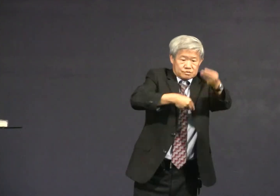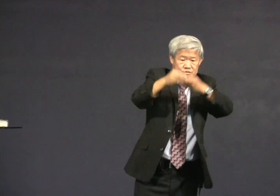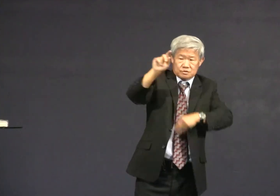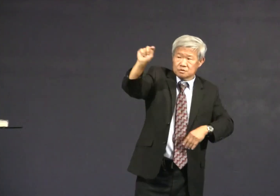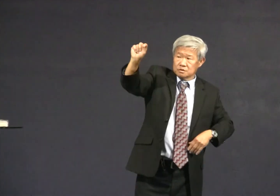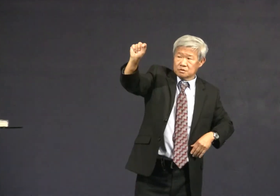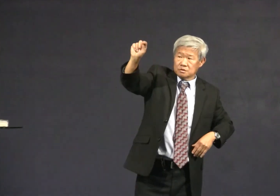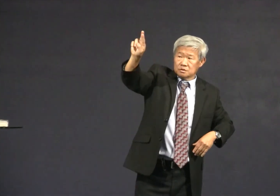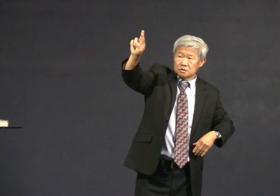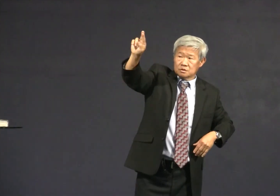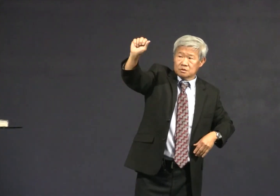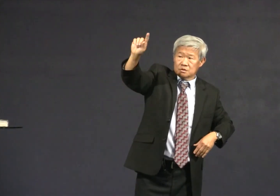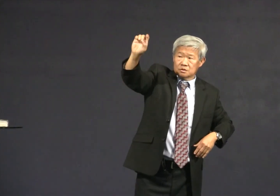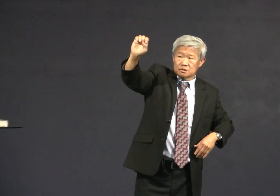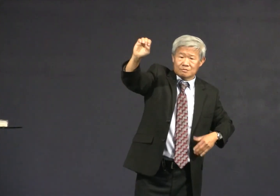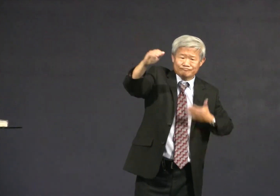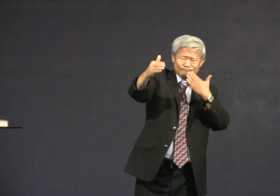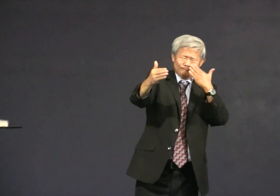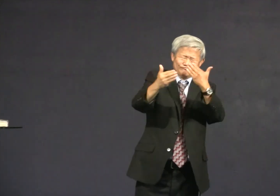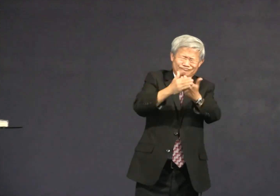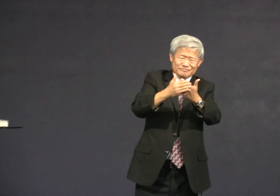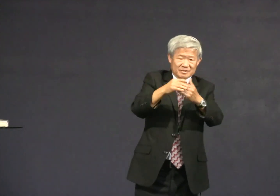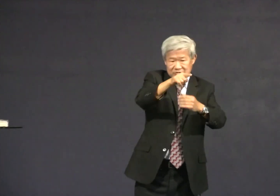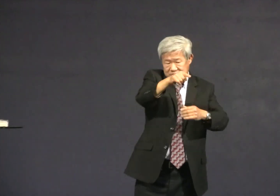it was a city of world a center of world trade